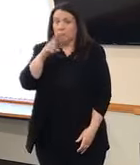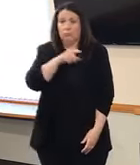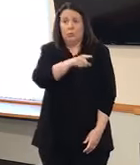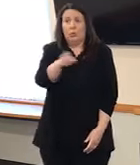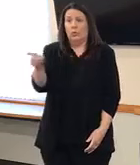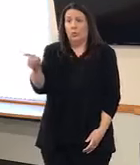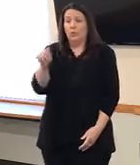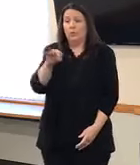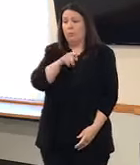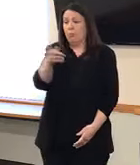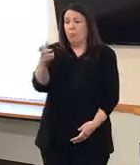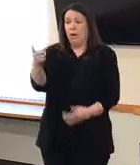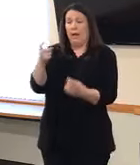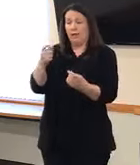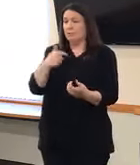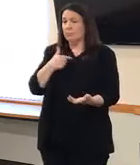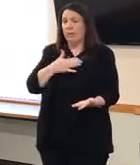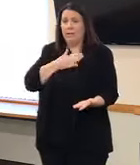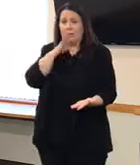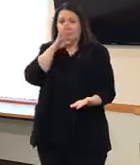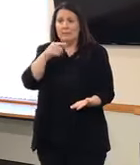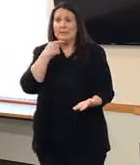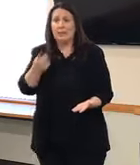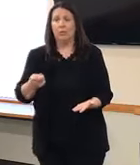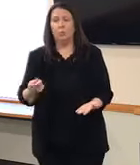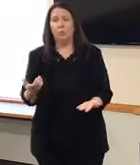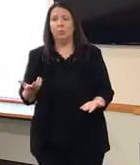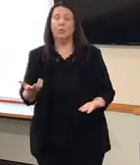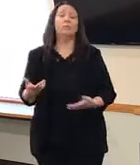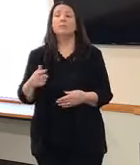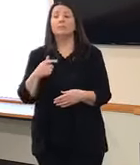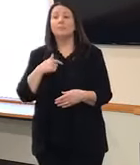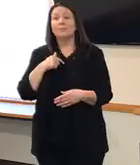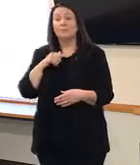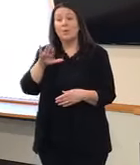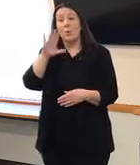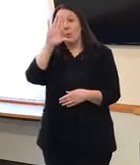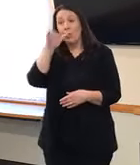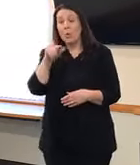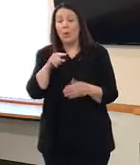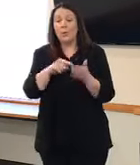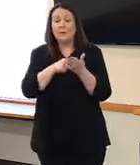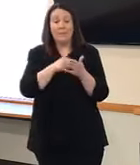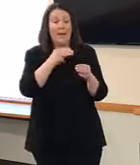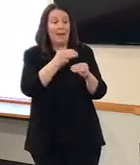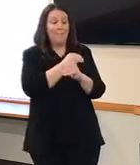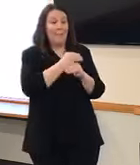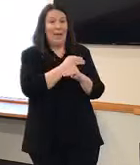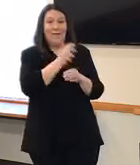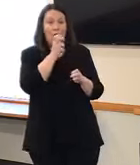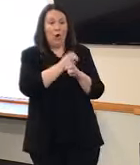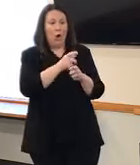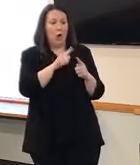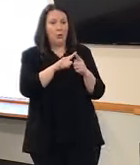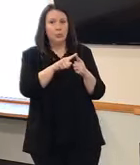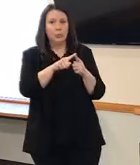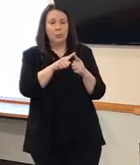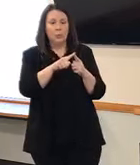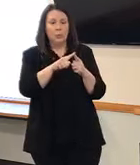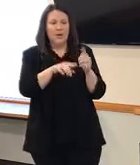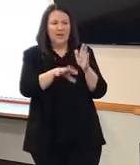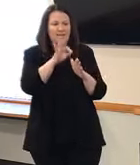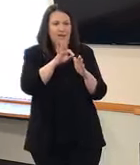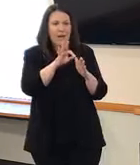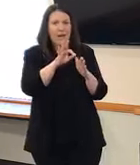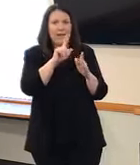about that. I was always taught in mathematics that it's difficult to draw a line with one data point. And I think when you